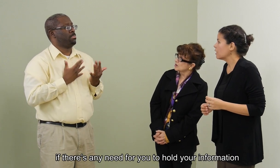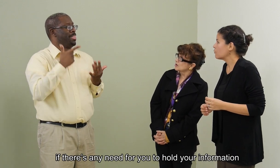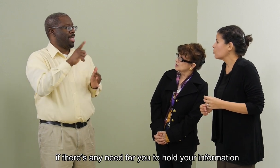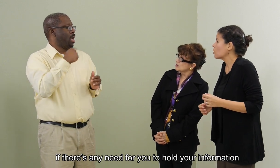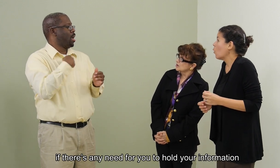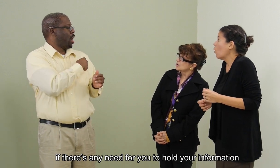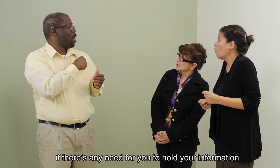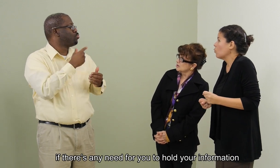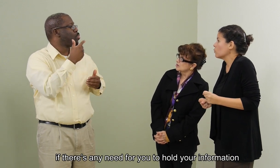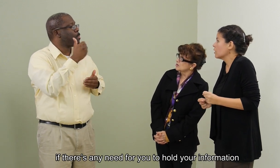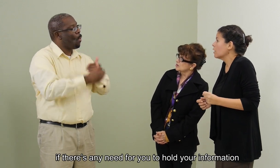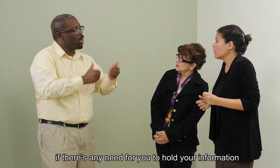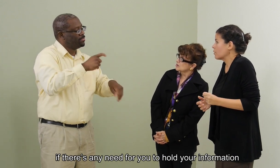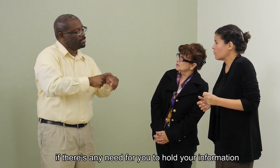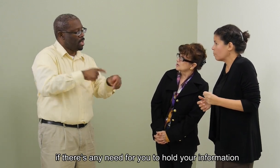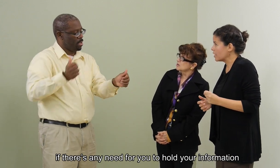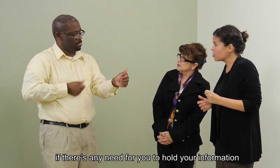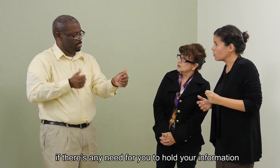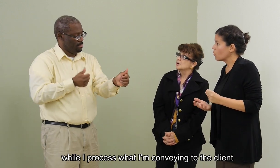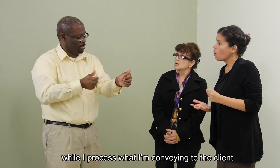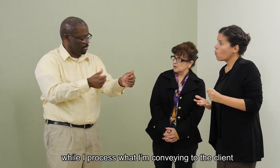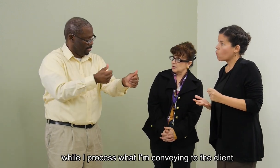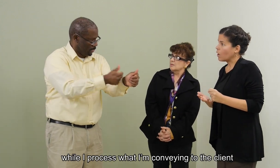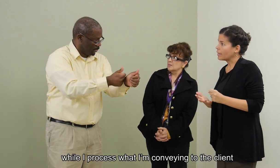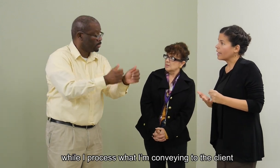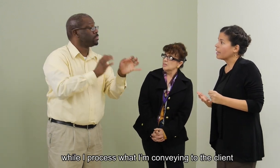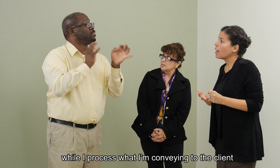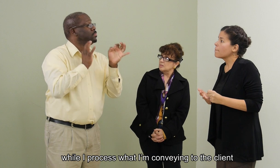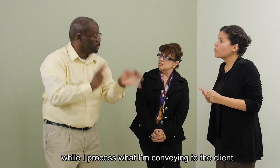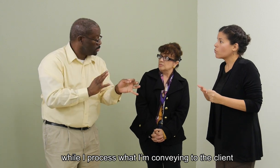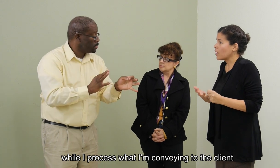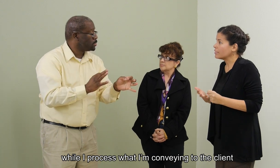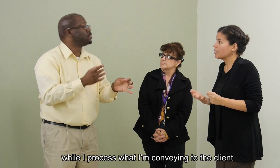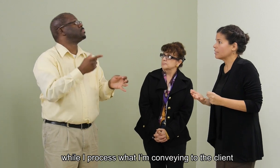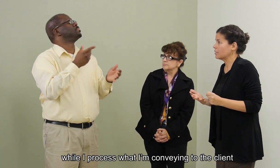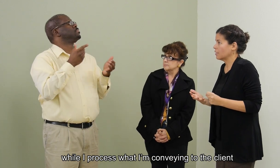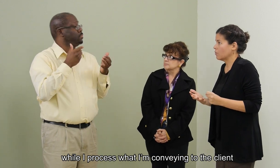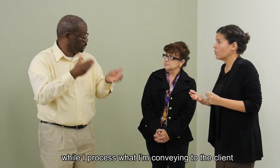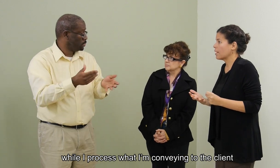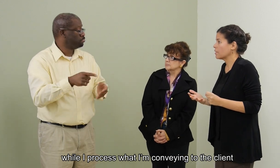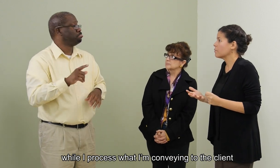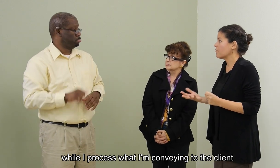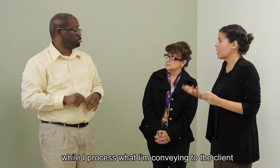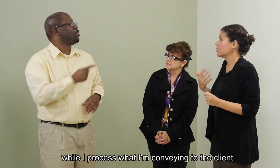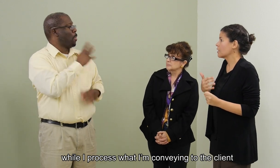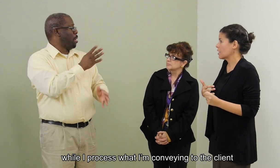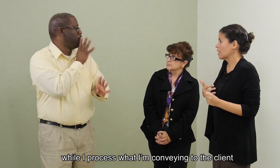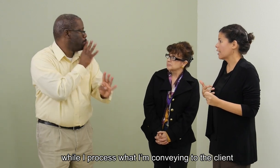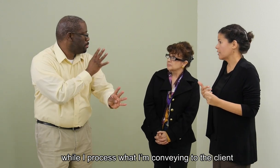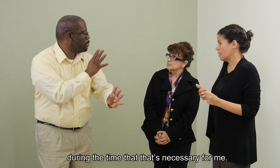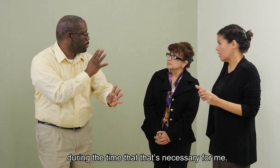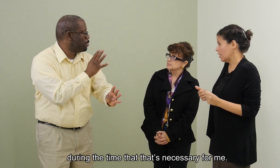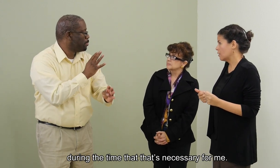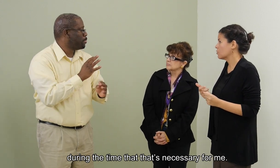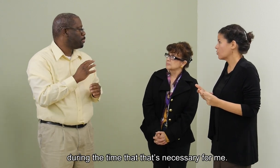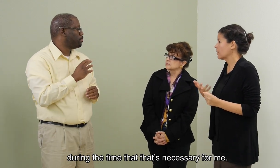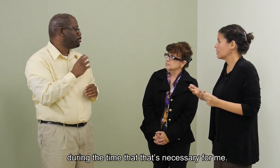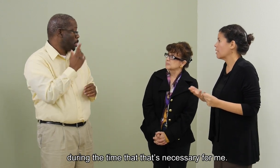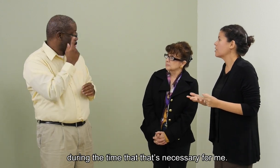need for you to hold your information while I process what I'm conveying to the client during the time